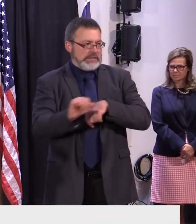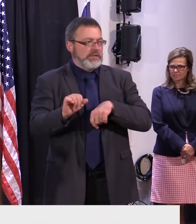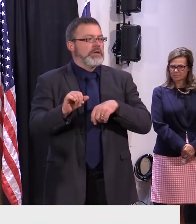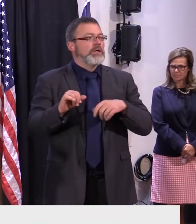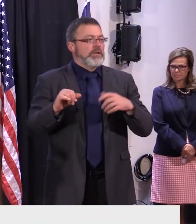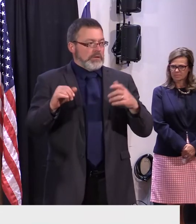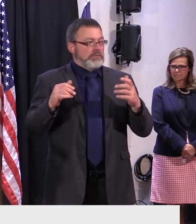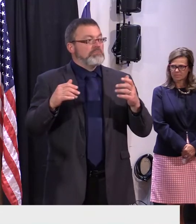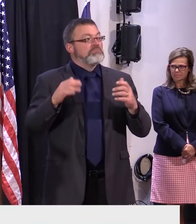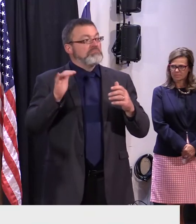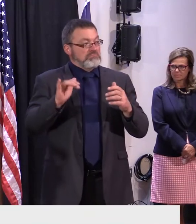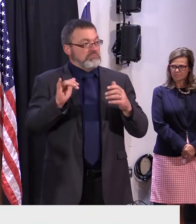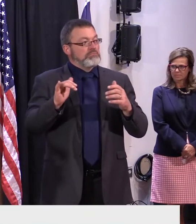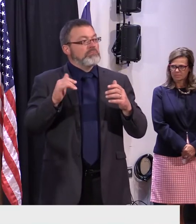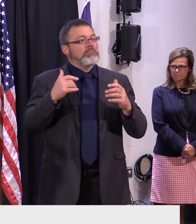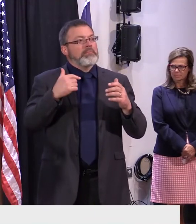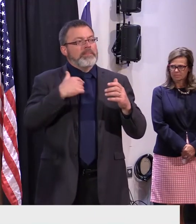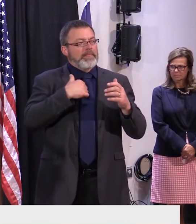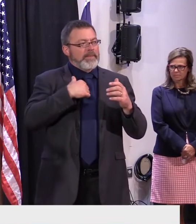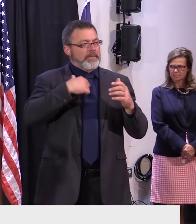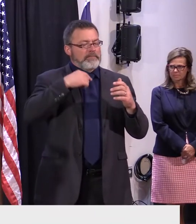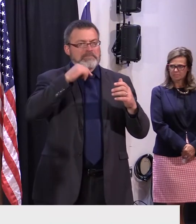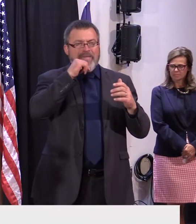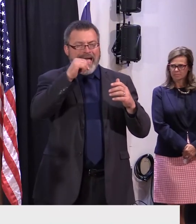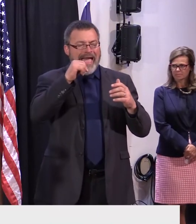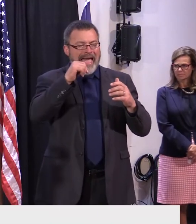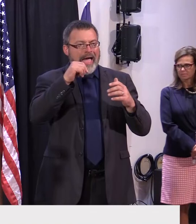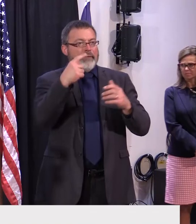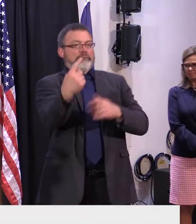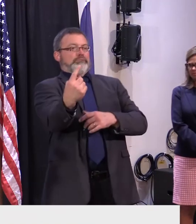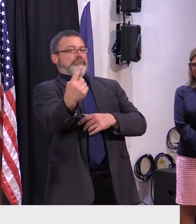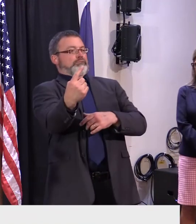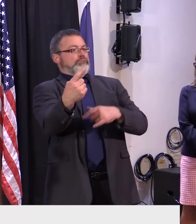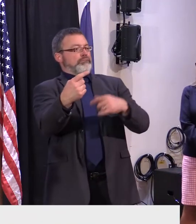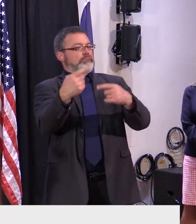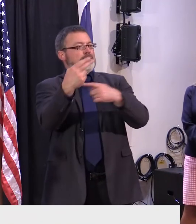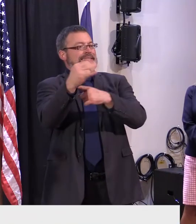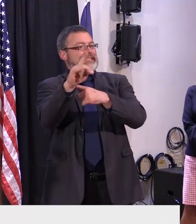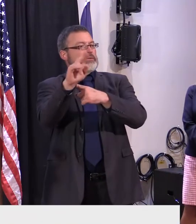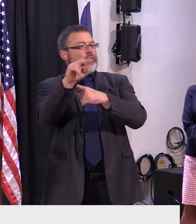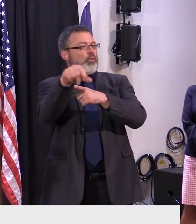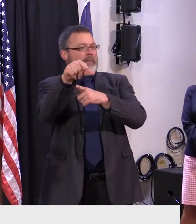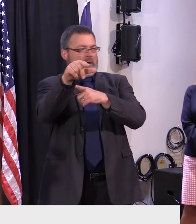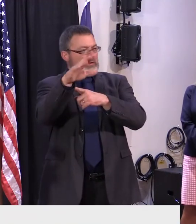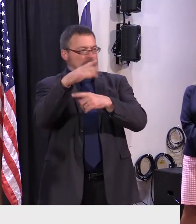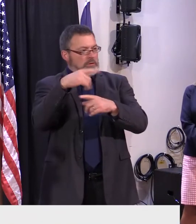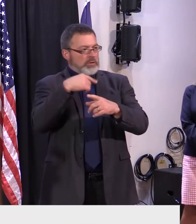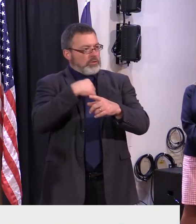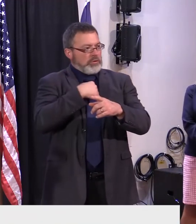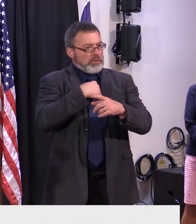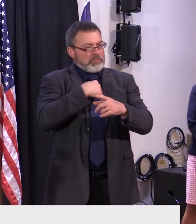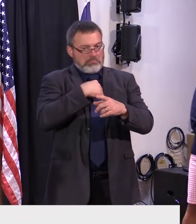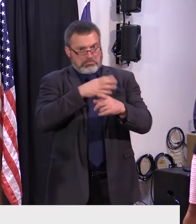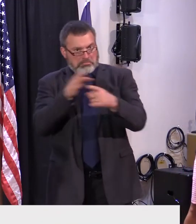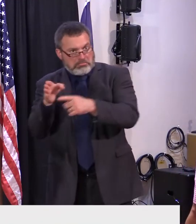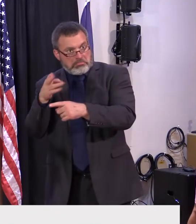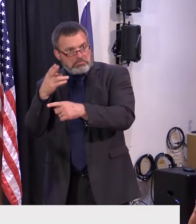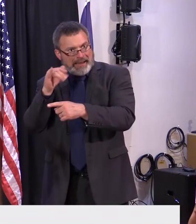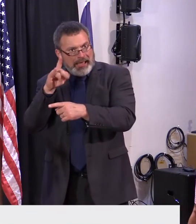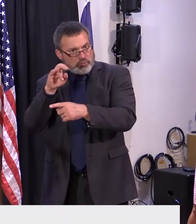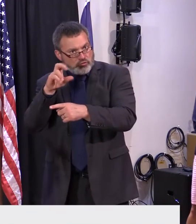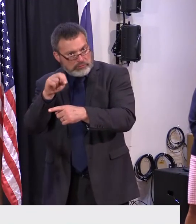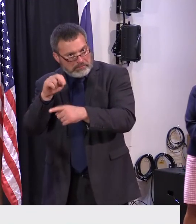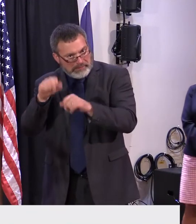other sources i'm not giving up on hydrogen either i think uh hydrogen has a lot of promise and could be the